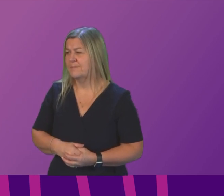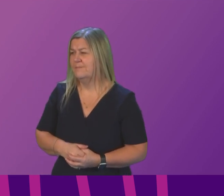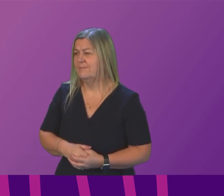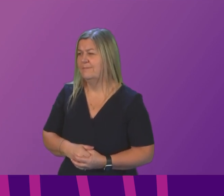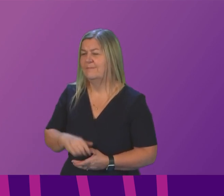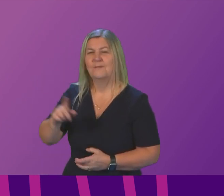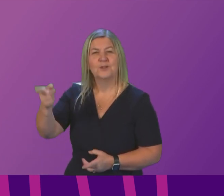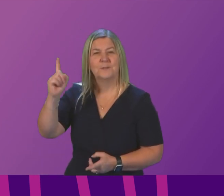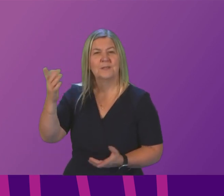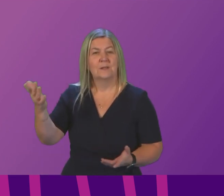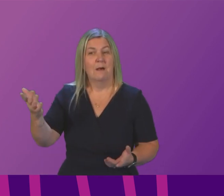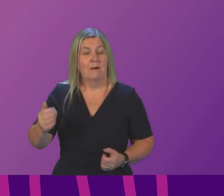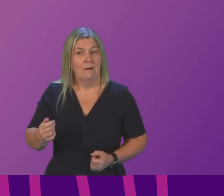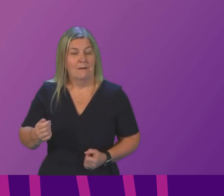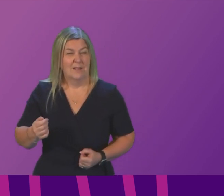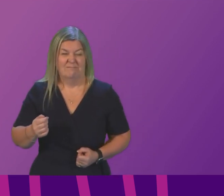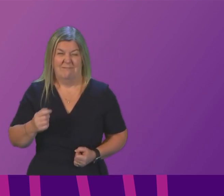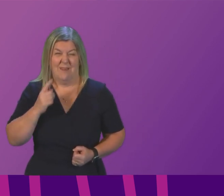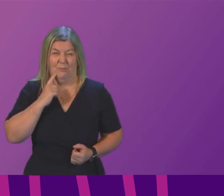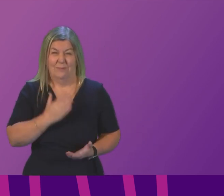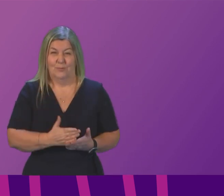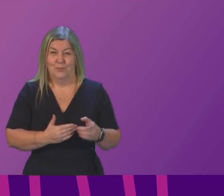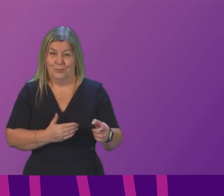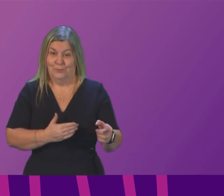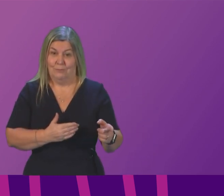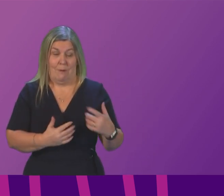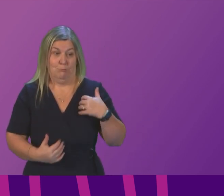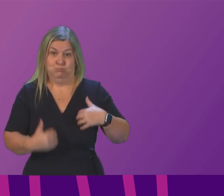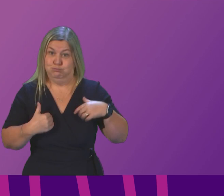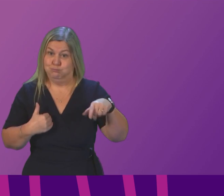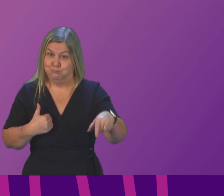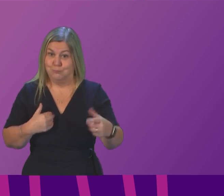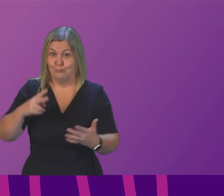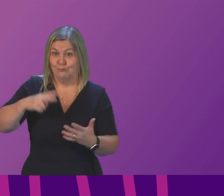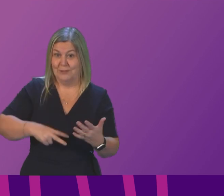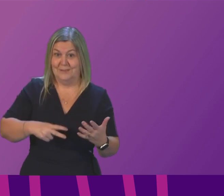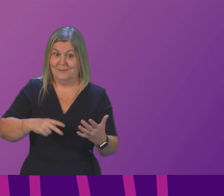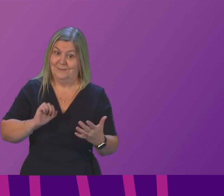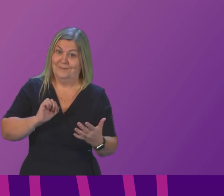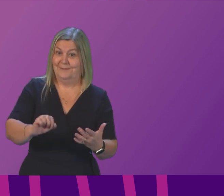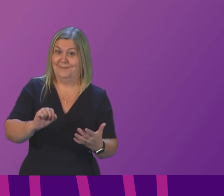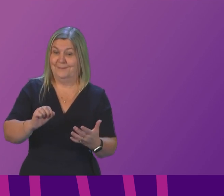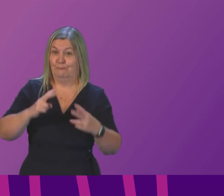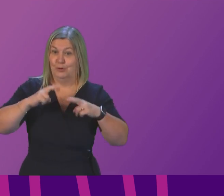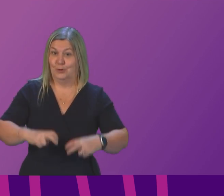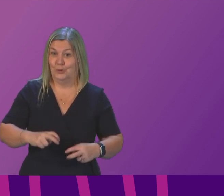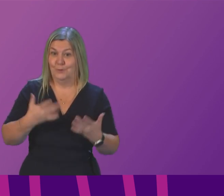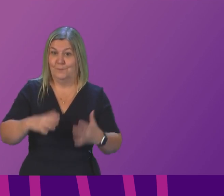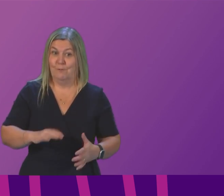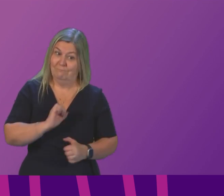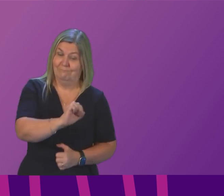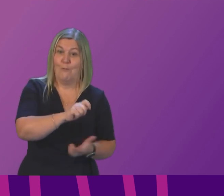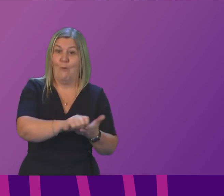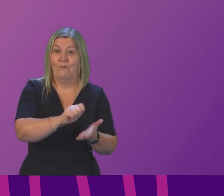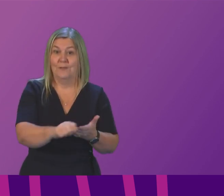is true I mean I'd obviously be fascinated to read the research prepared by Saving Cares office I mean that genuinely I'm sure he'll send me a copy and I